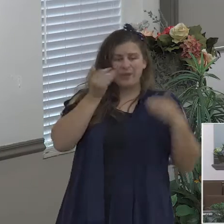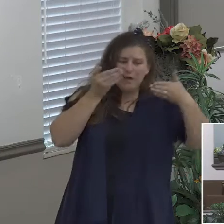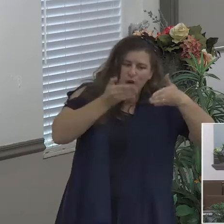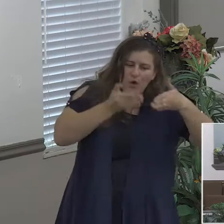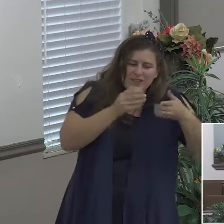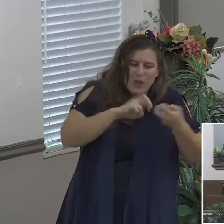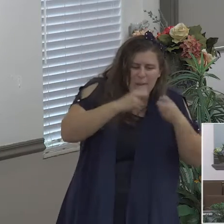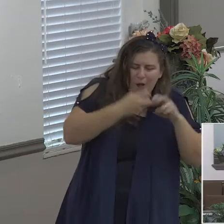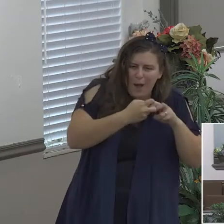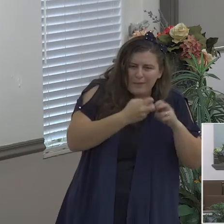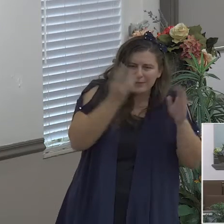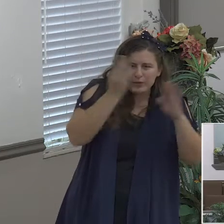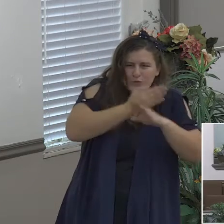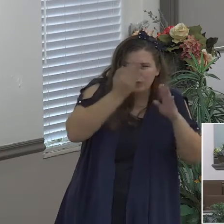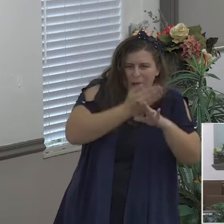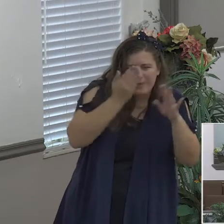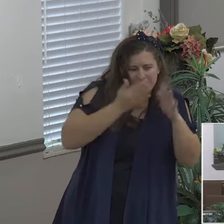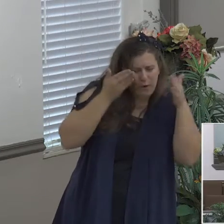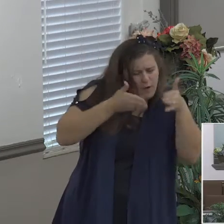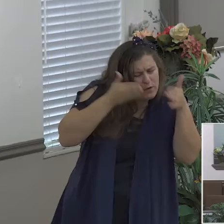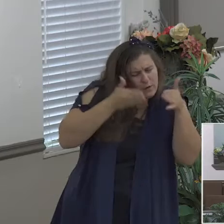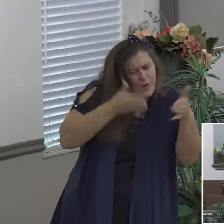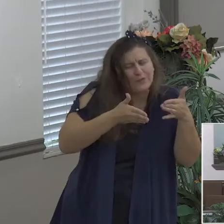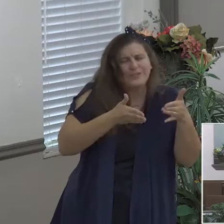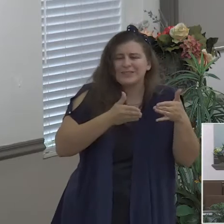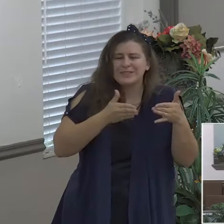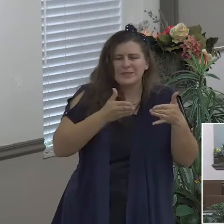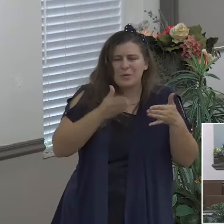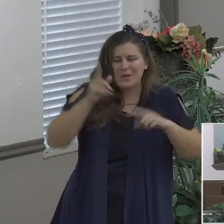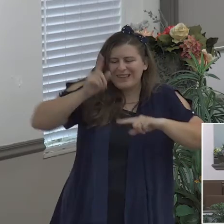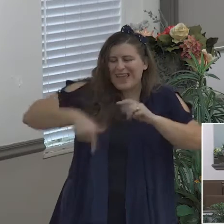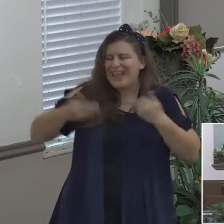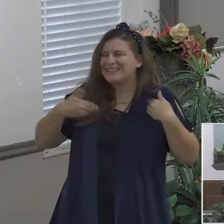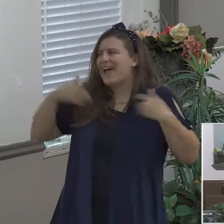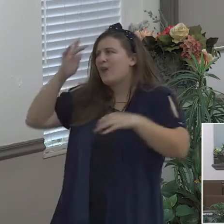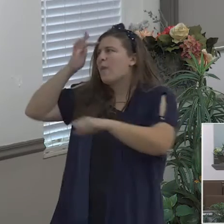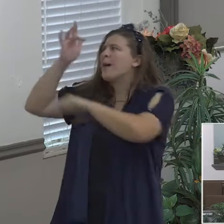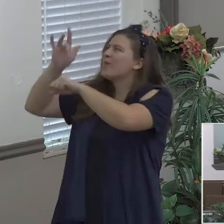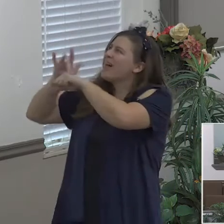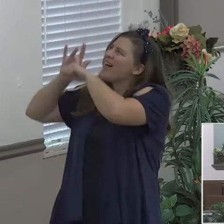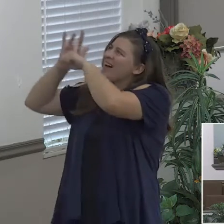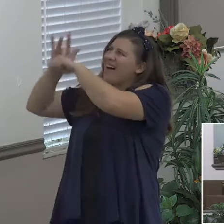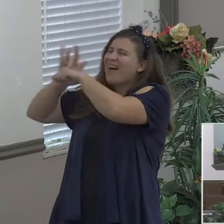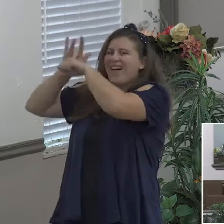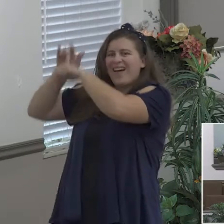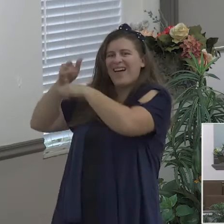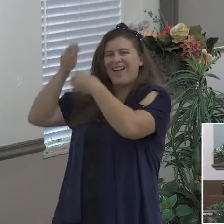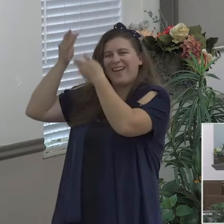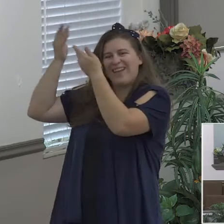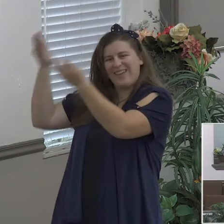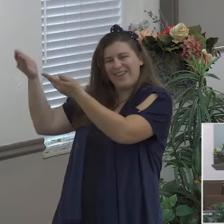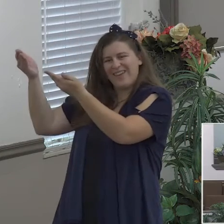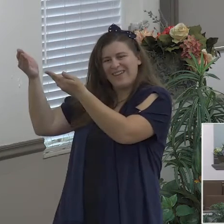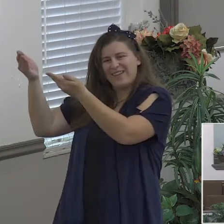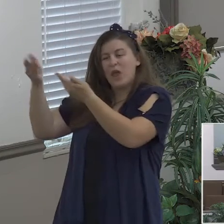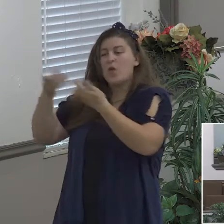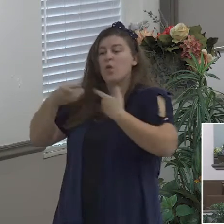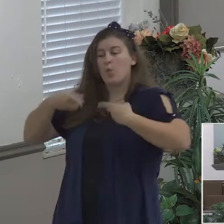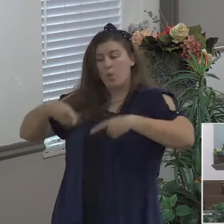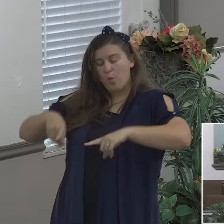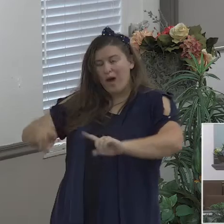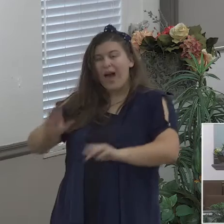stayed on the Lord and it's when we're going through something it's when we're facing the cancer diagnosis